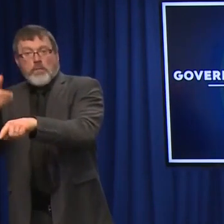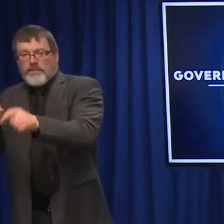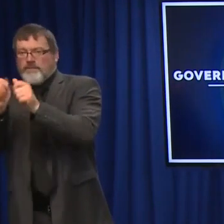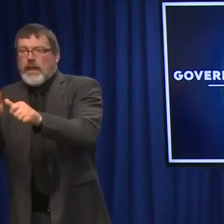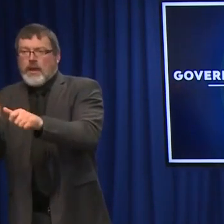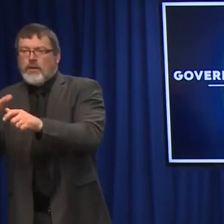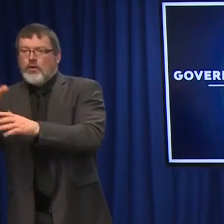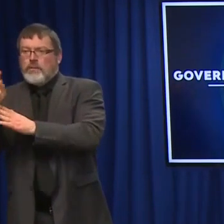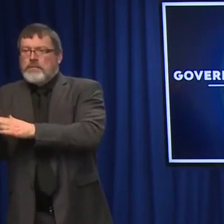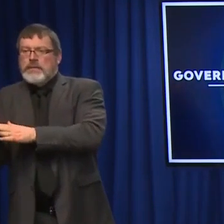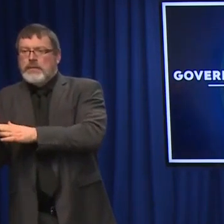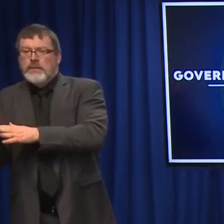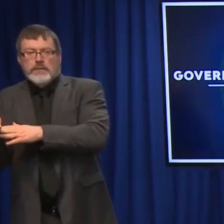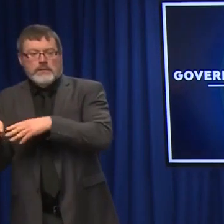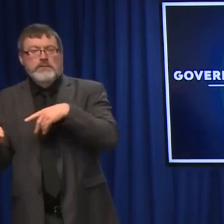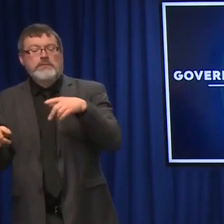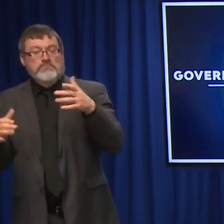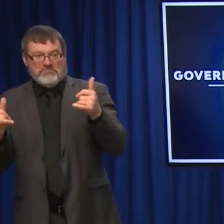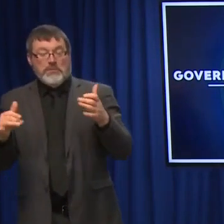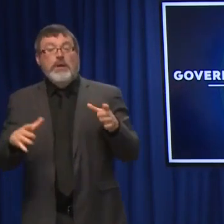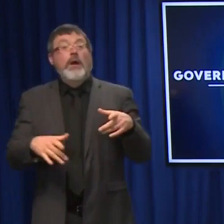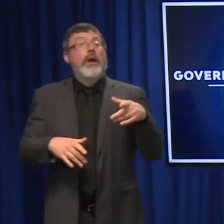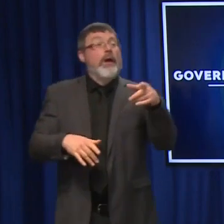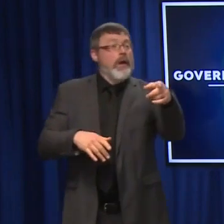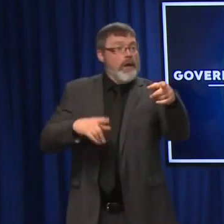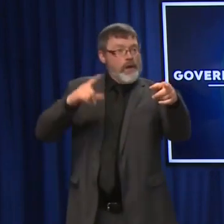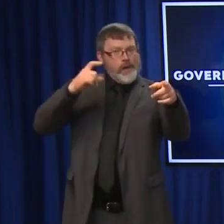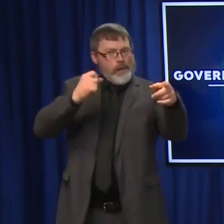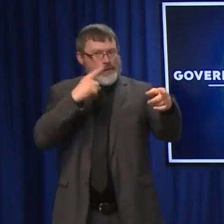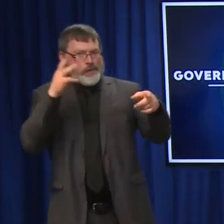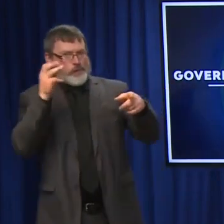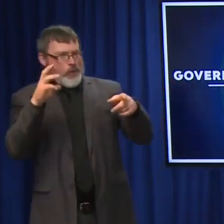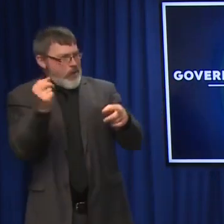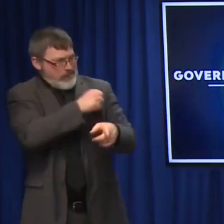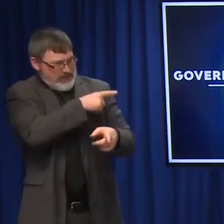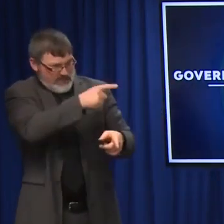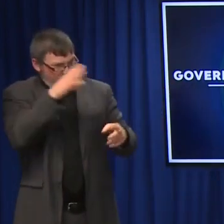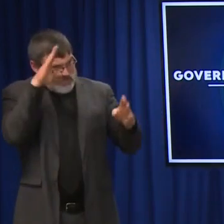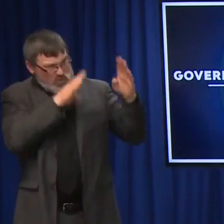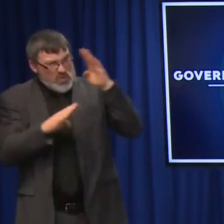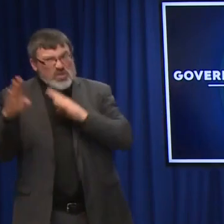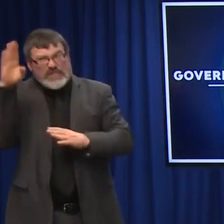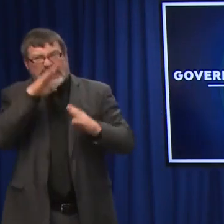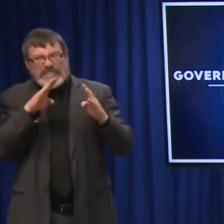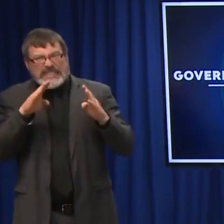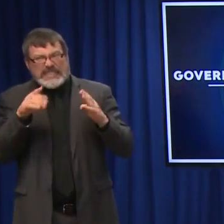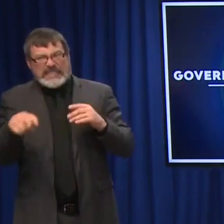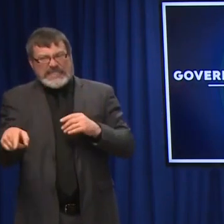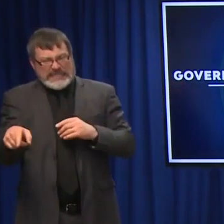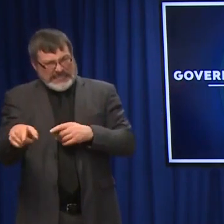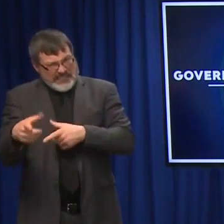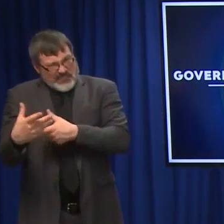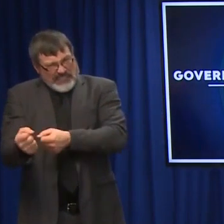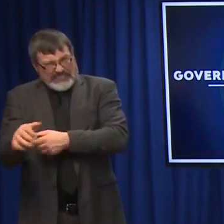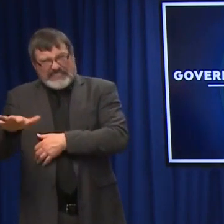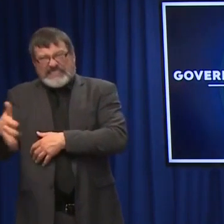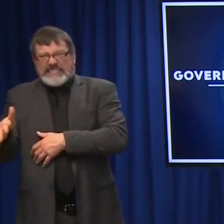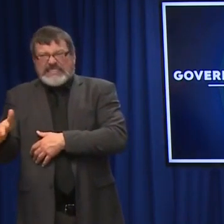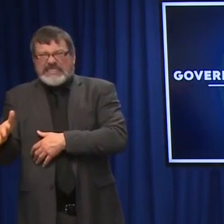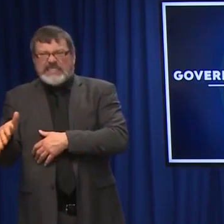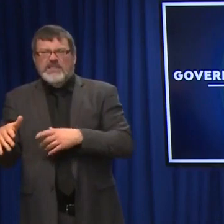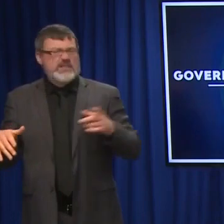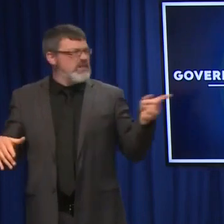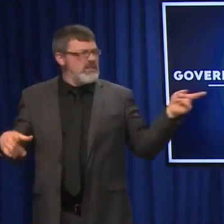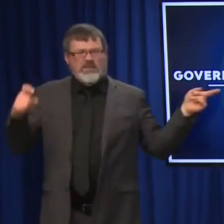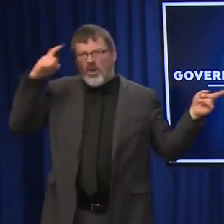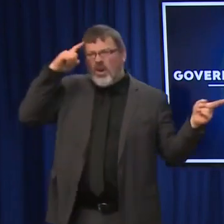concerning to you, just now that we're providing those to so many people? No, it's still an opportunity to have a sense of where you are, to be sure. I mean, I